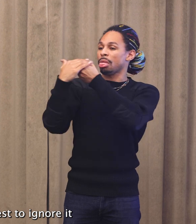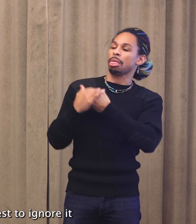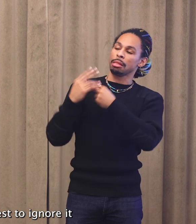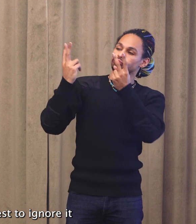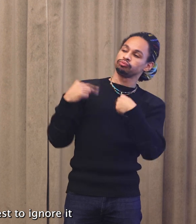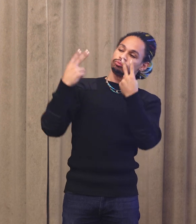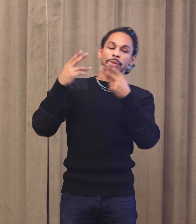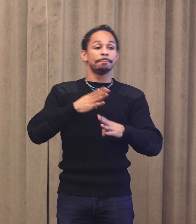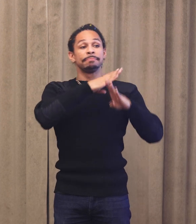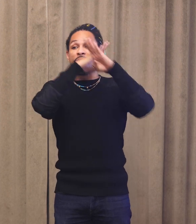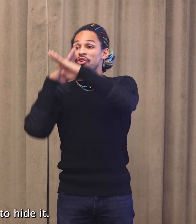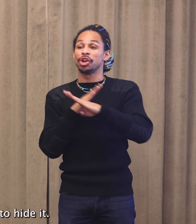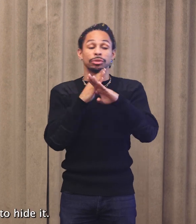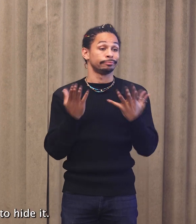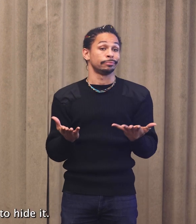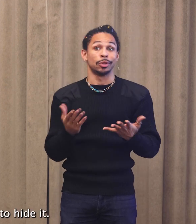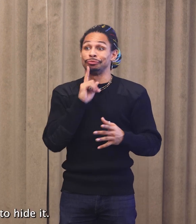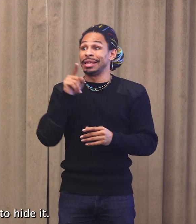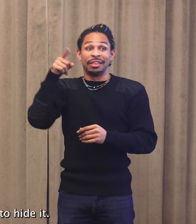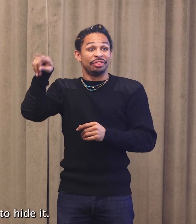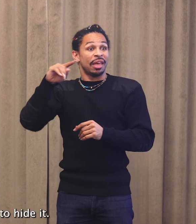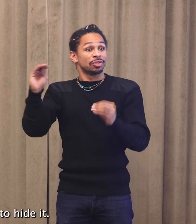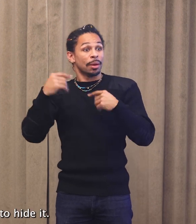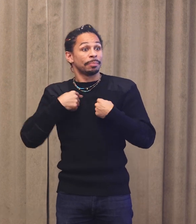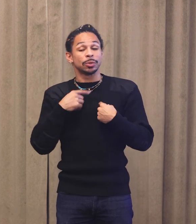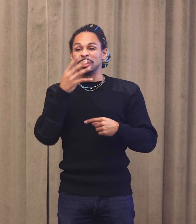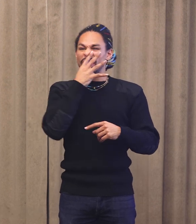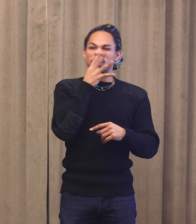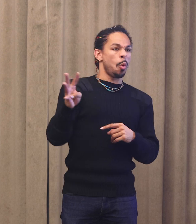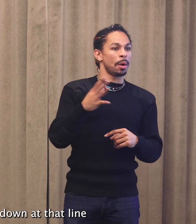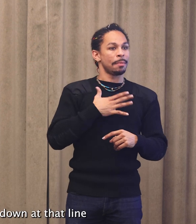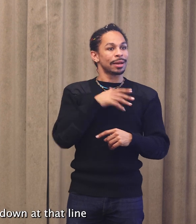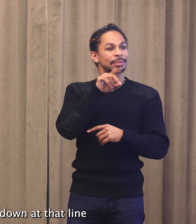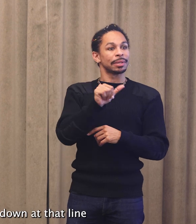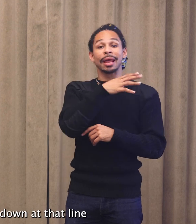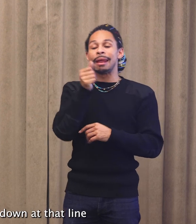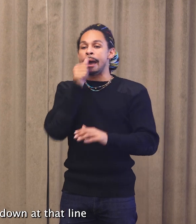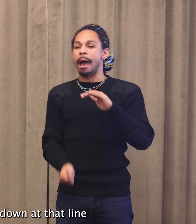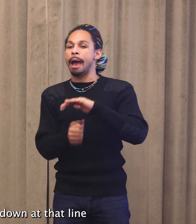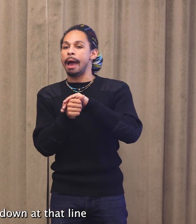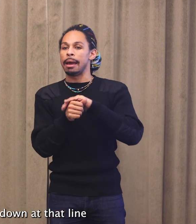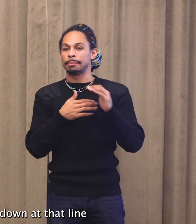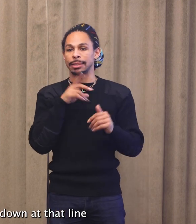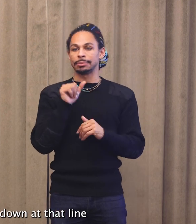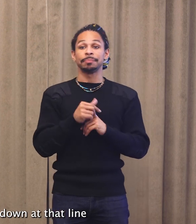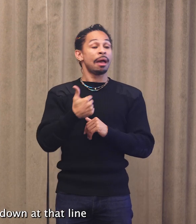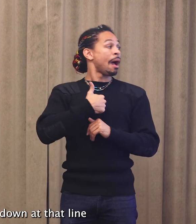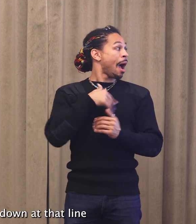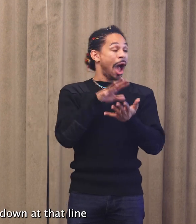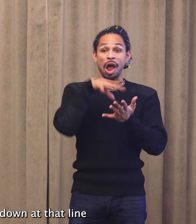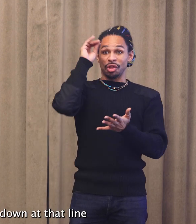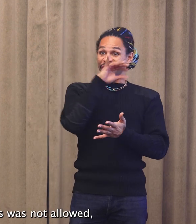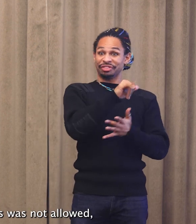best to ignore it, and at worst, to hide it. I learned that being down at